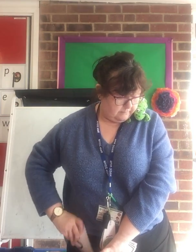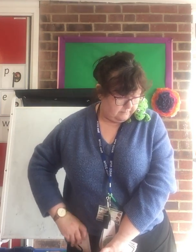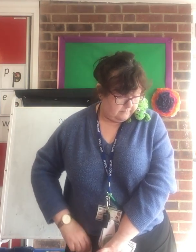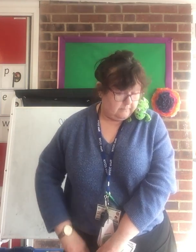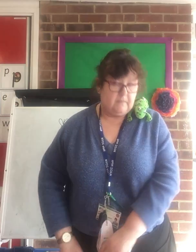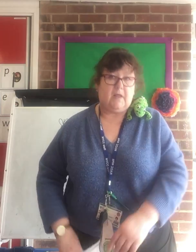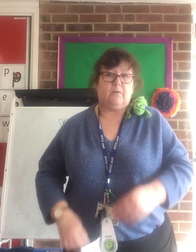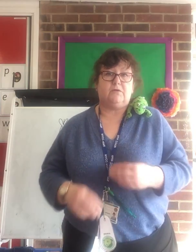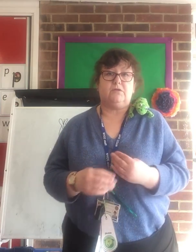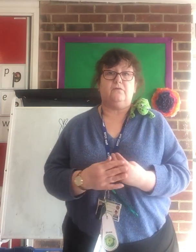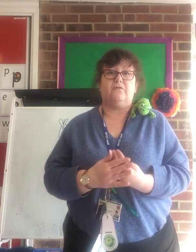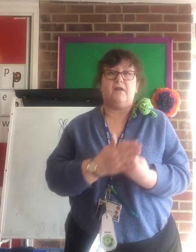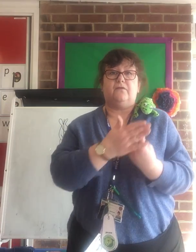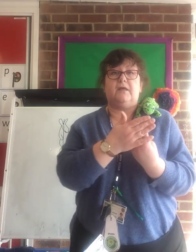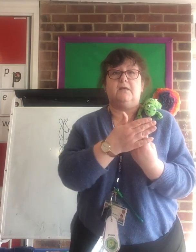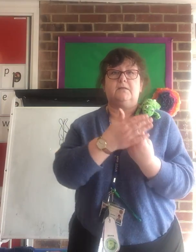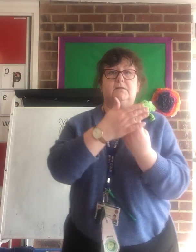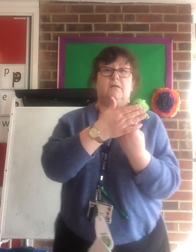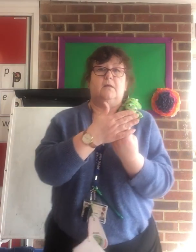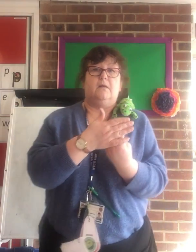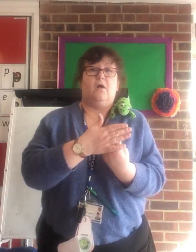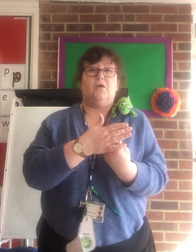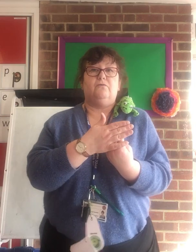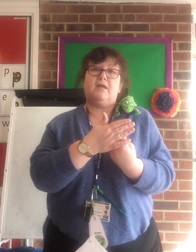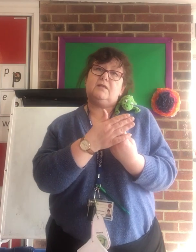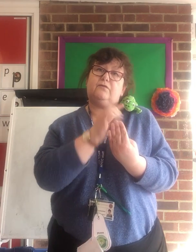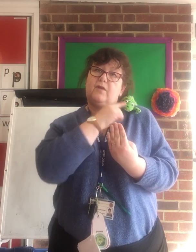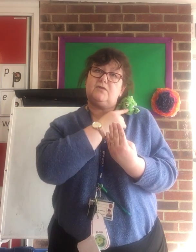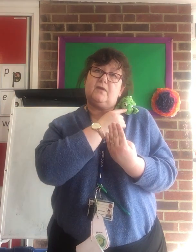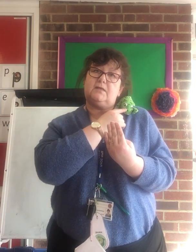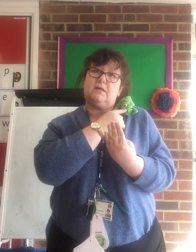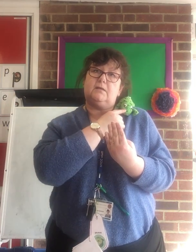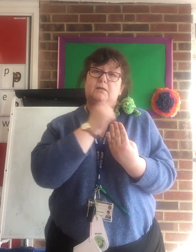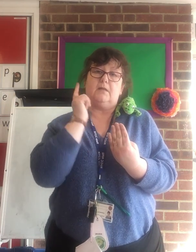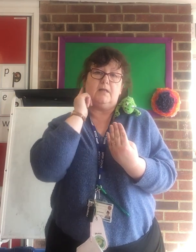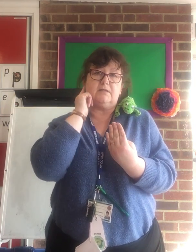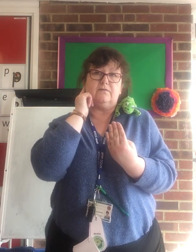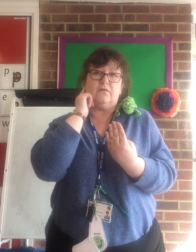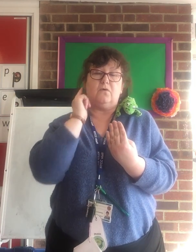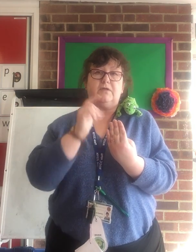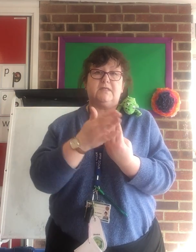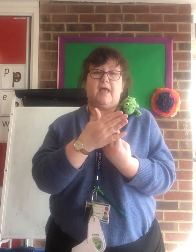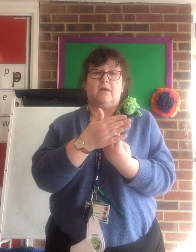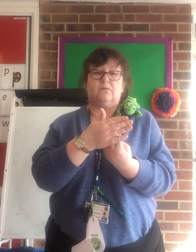Now we're going to do Fred fingers. Are you ready? Fred's ready. Listen for the sound.